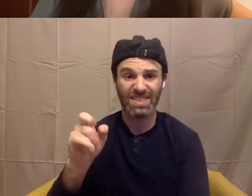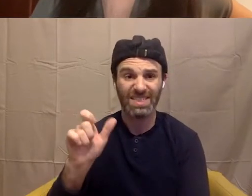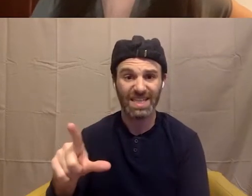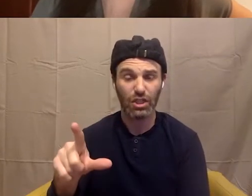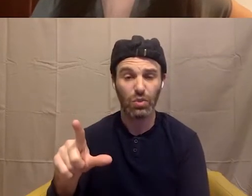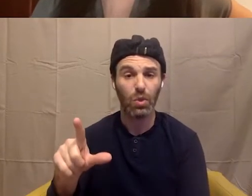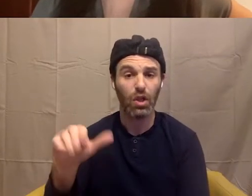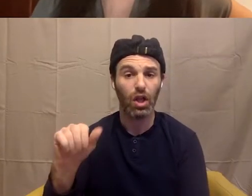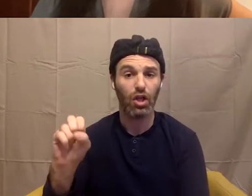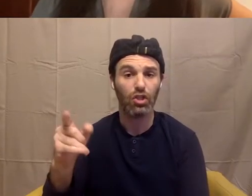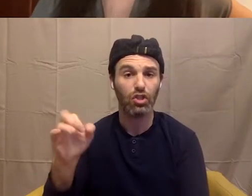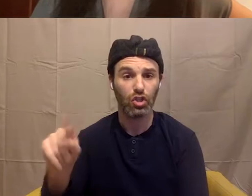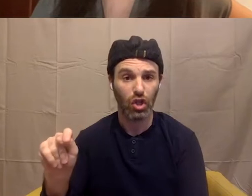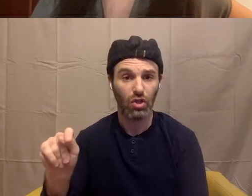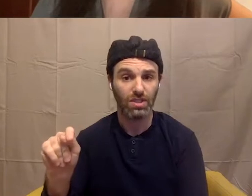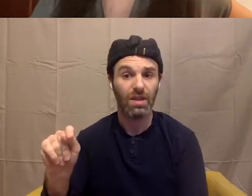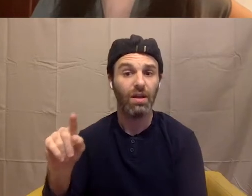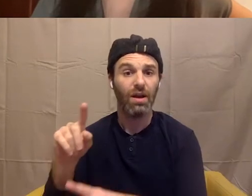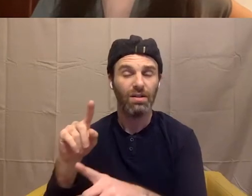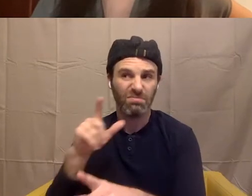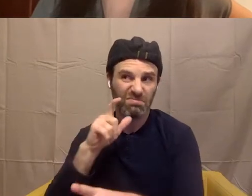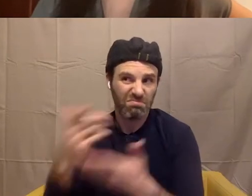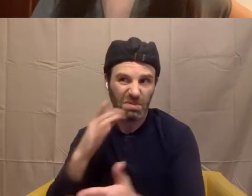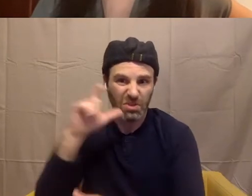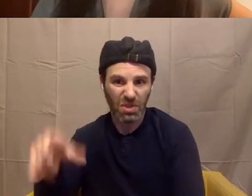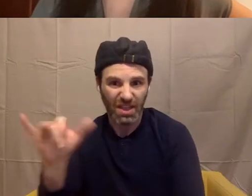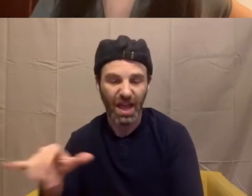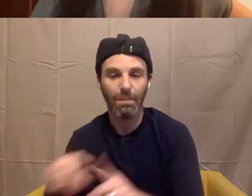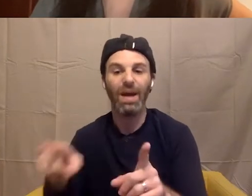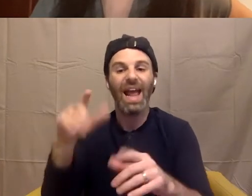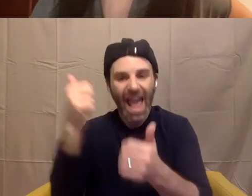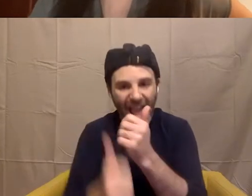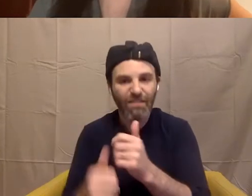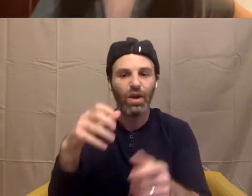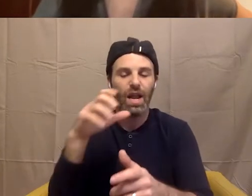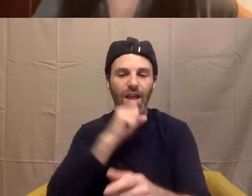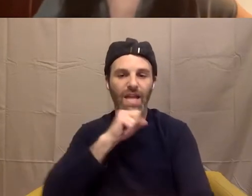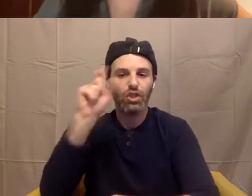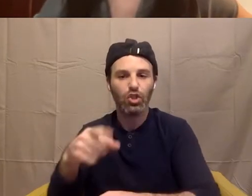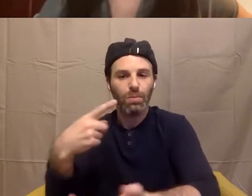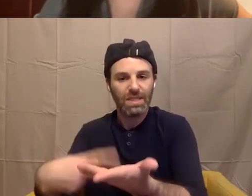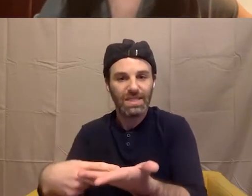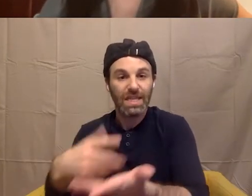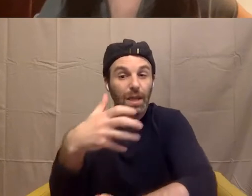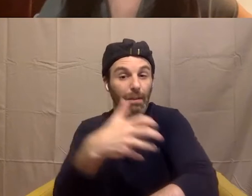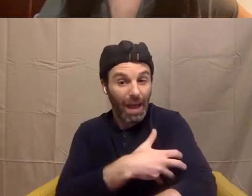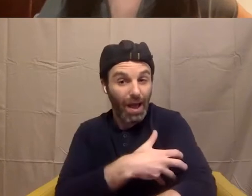But at every age, we should be talking to kids about power. And we should be naming violence where we see it. And there's, and there's